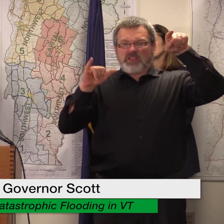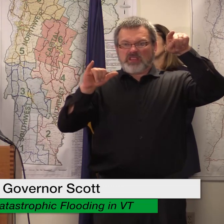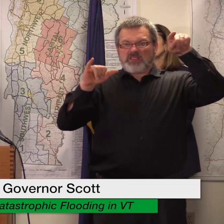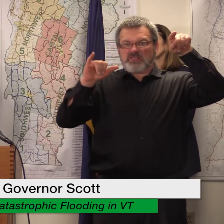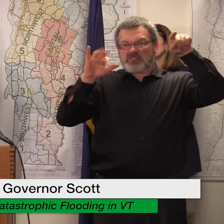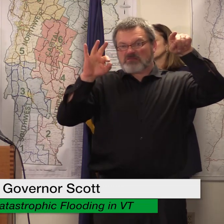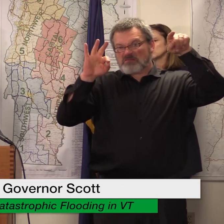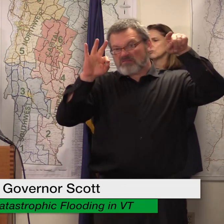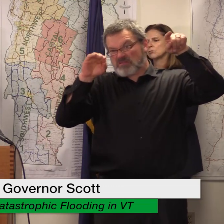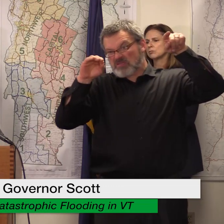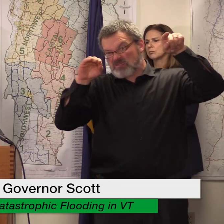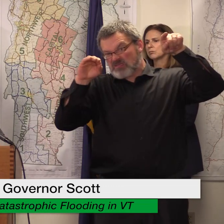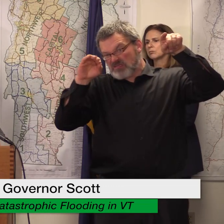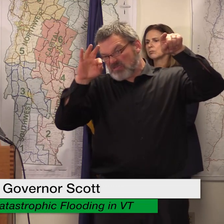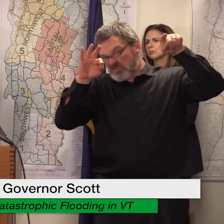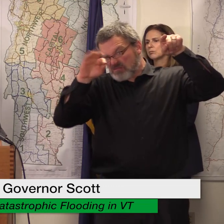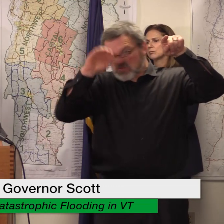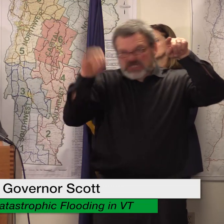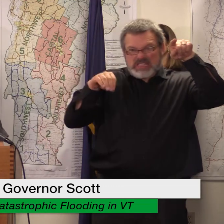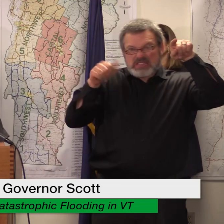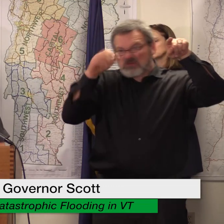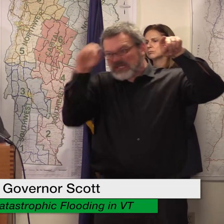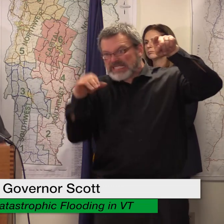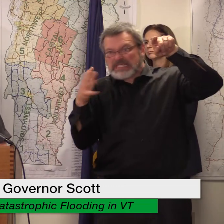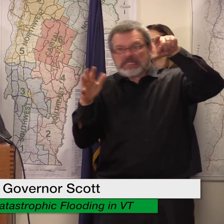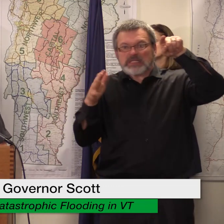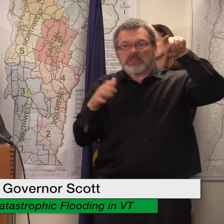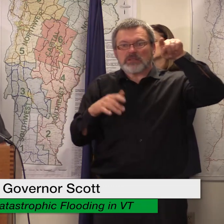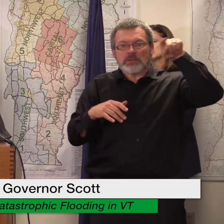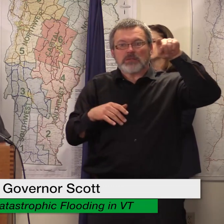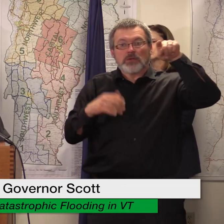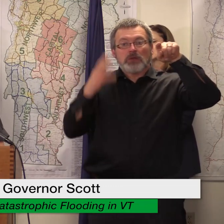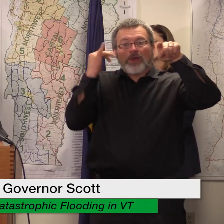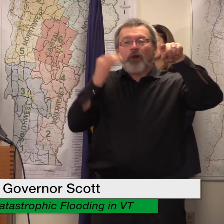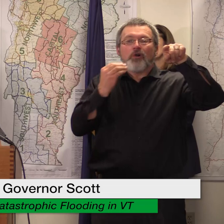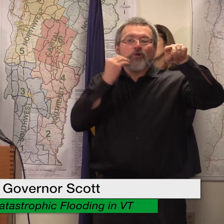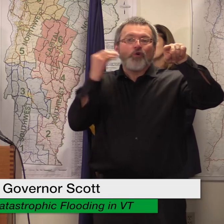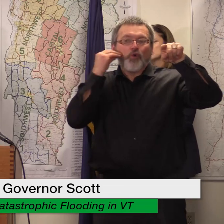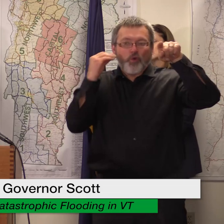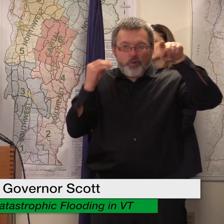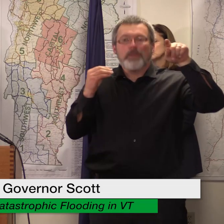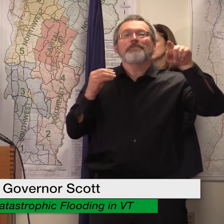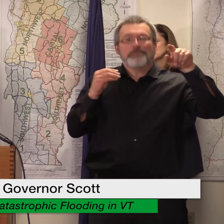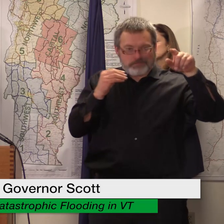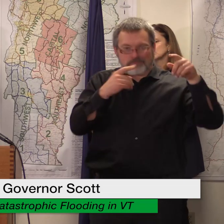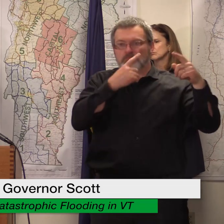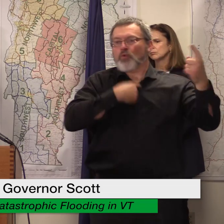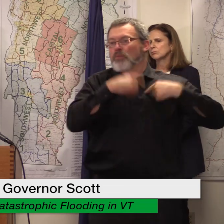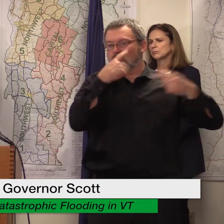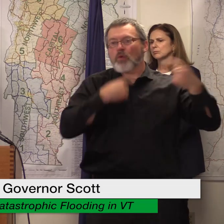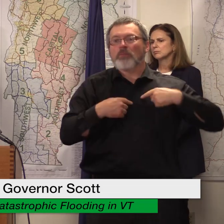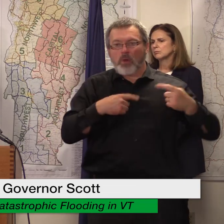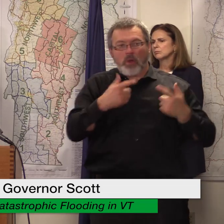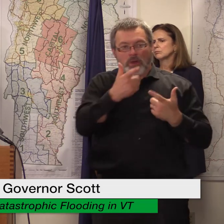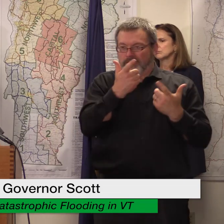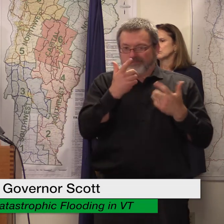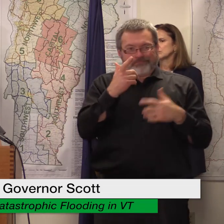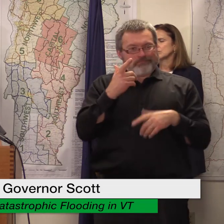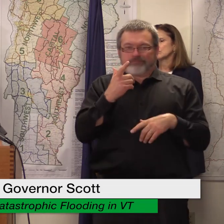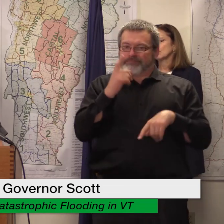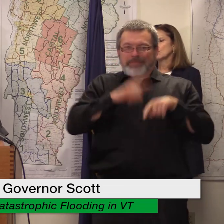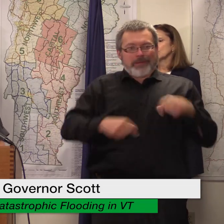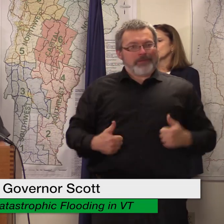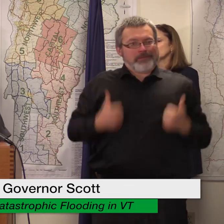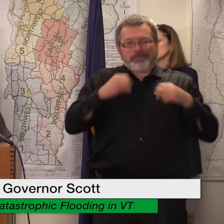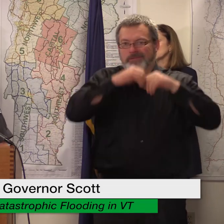reports yet it has the highest percentage of homes that were self-reported as uninhabitable of the